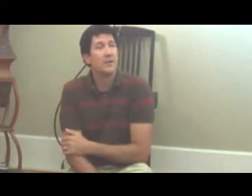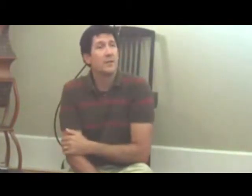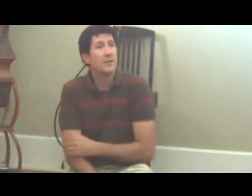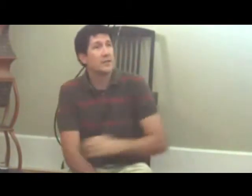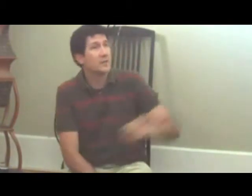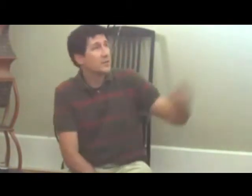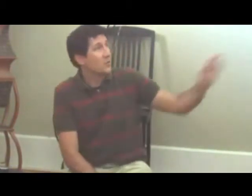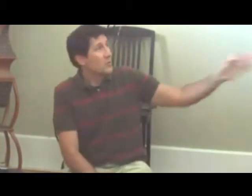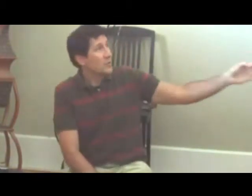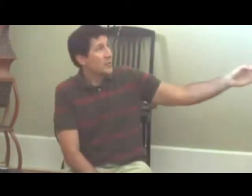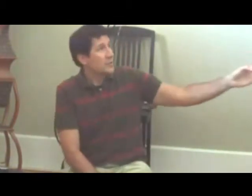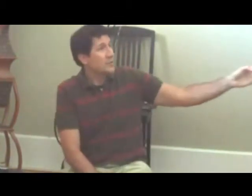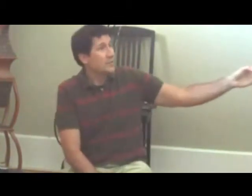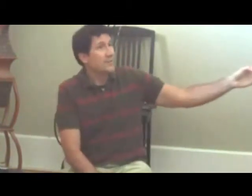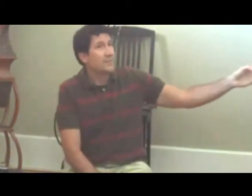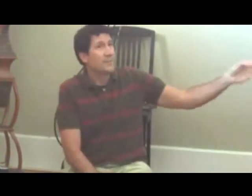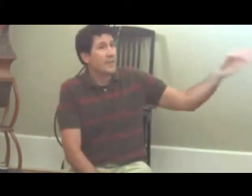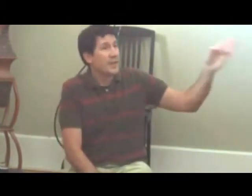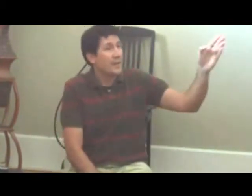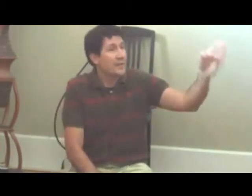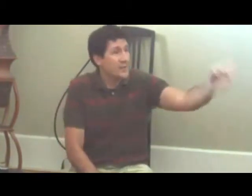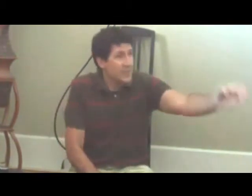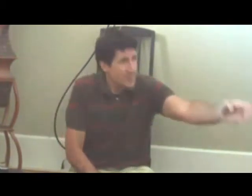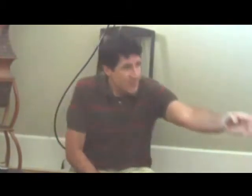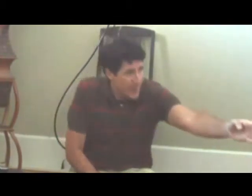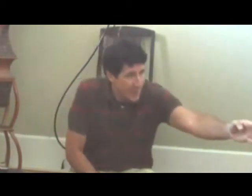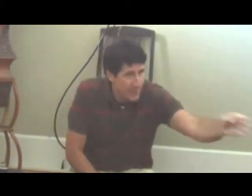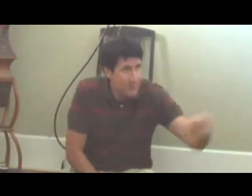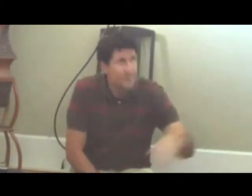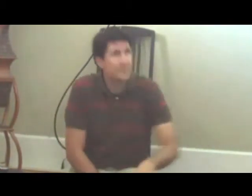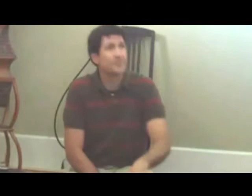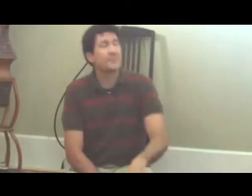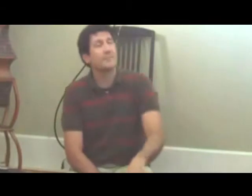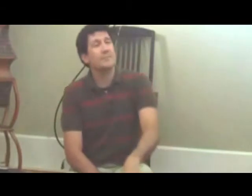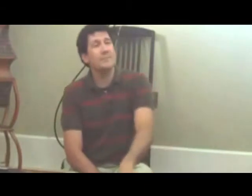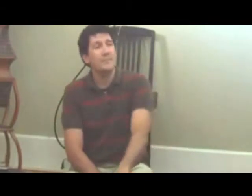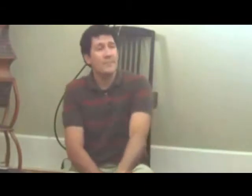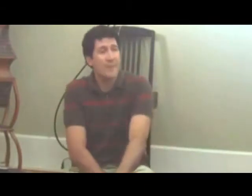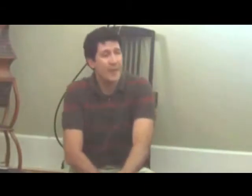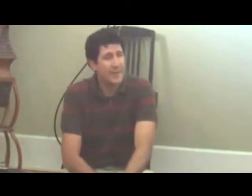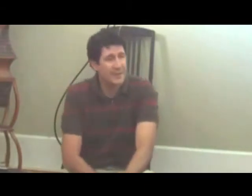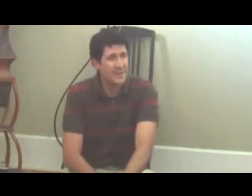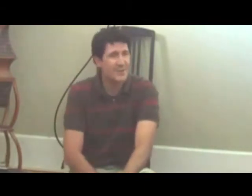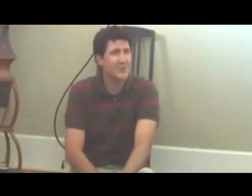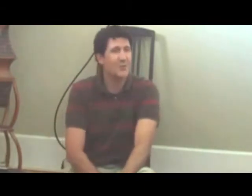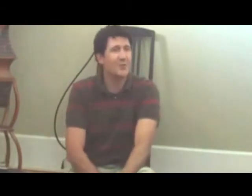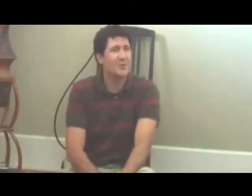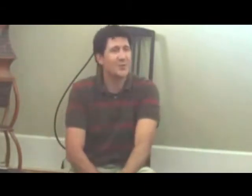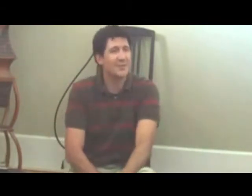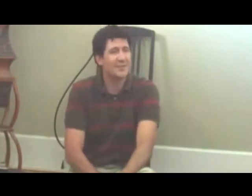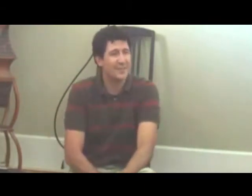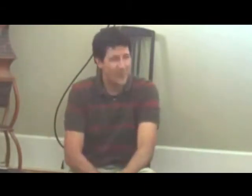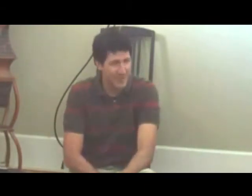this is Lourdes, and this is Hyde, and this is truly yours, Luis,